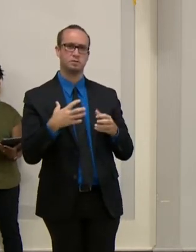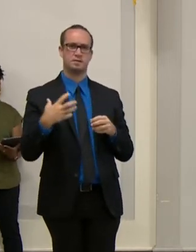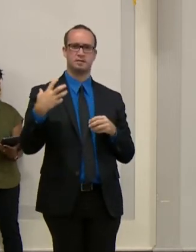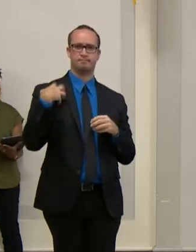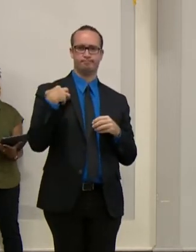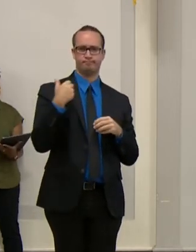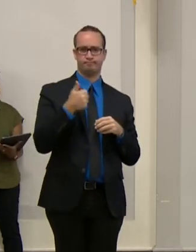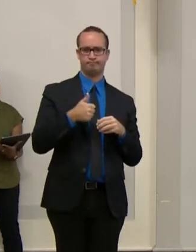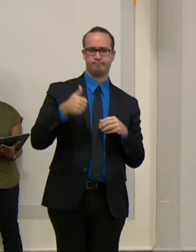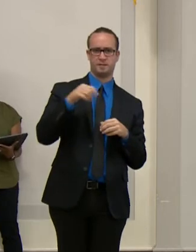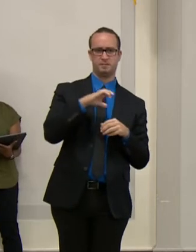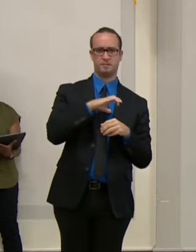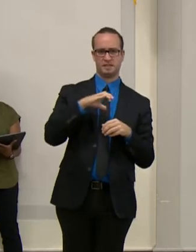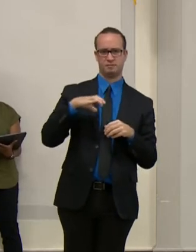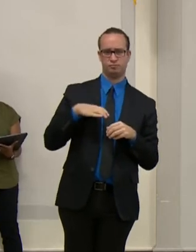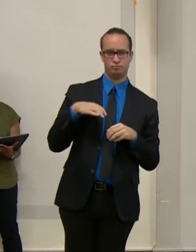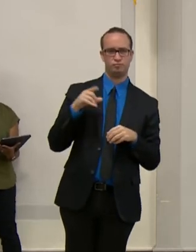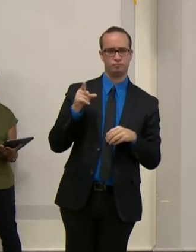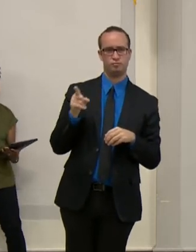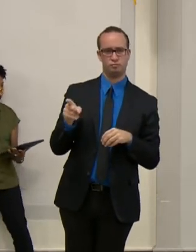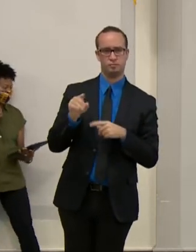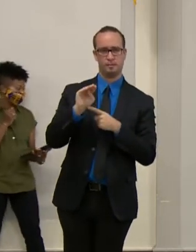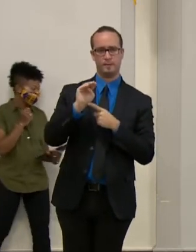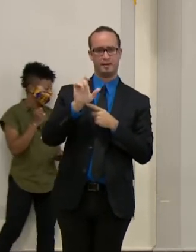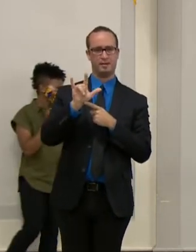supporting residents and their families in our city.